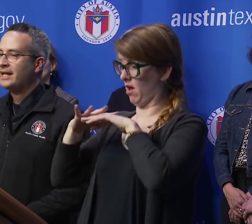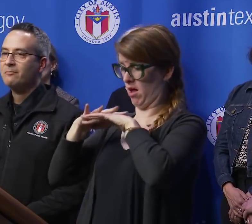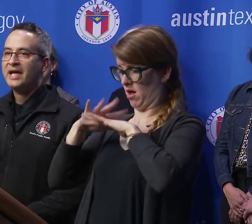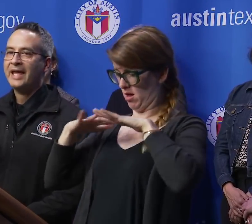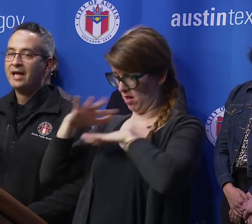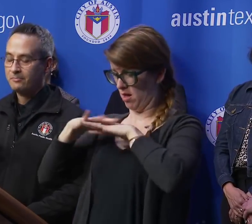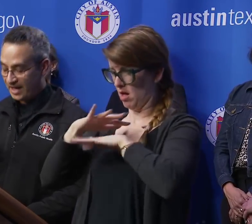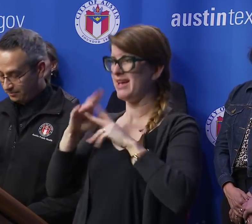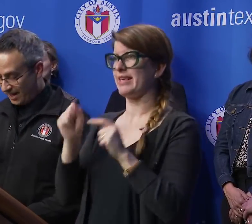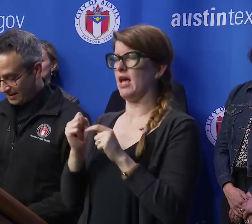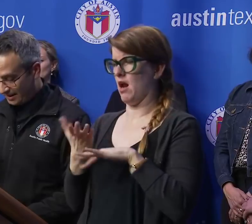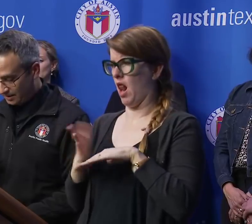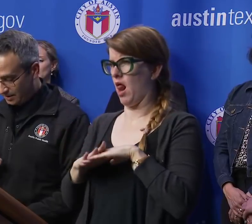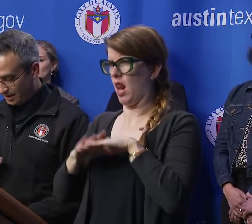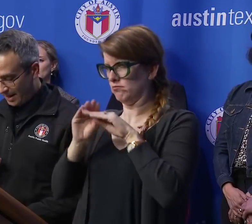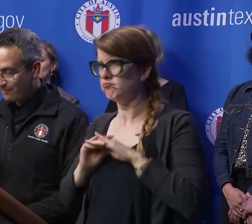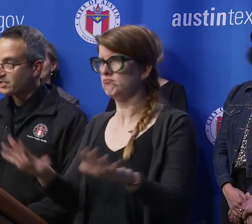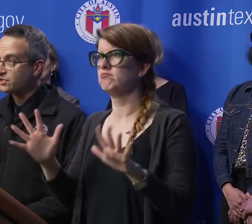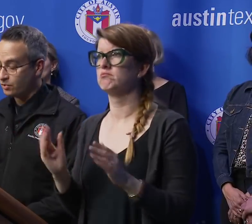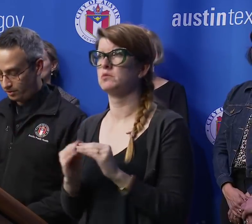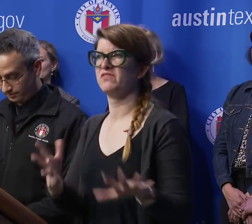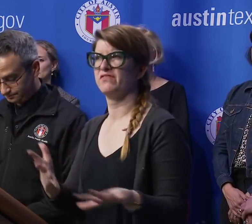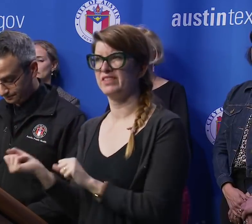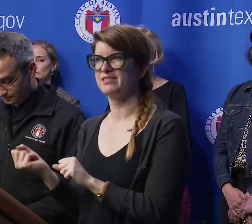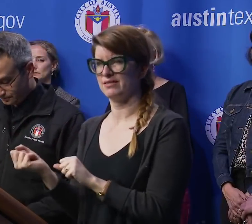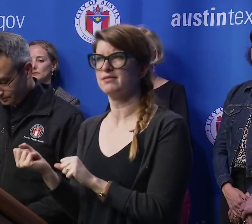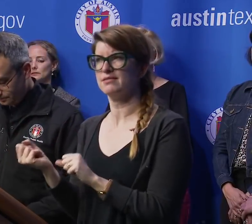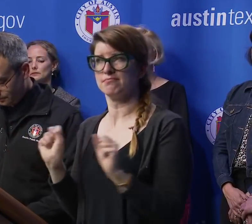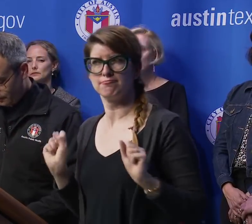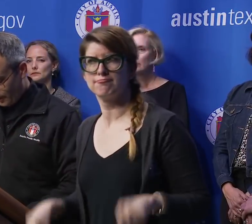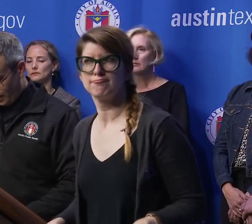and it may make that happen sooner.